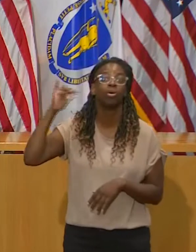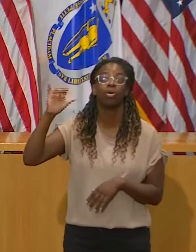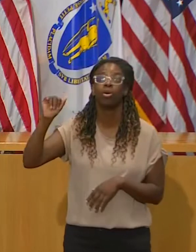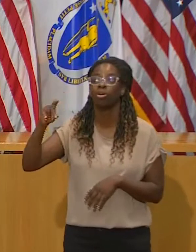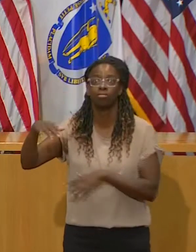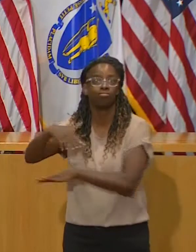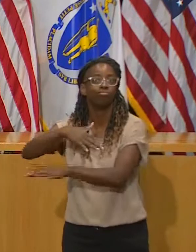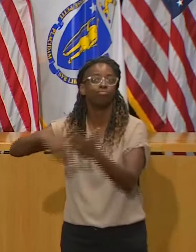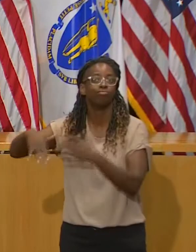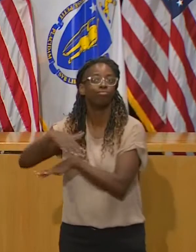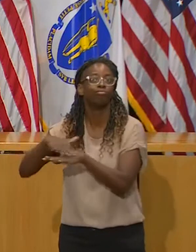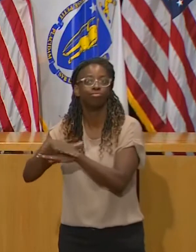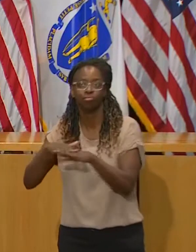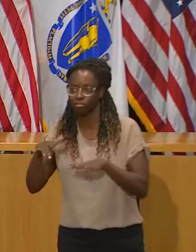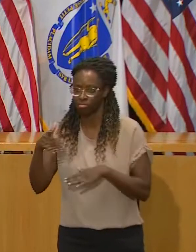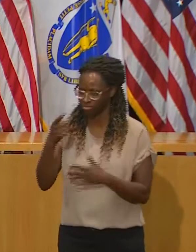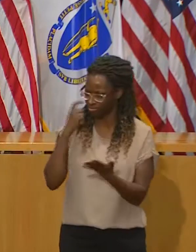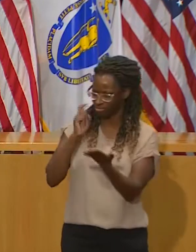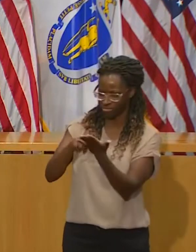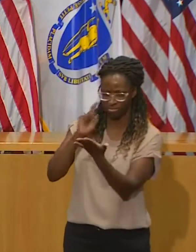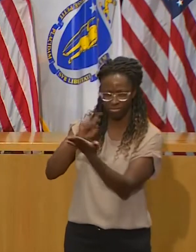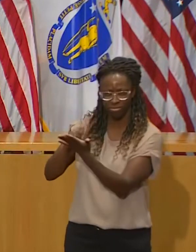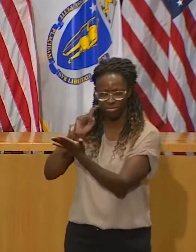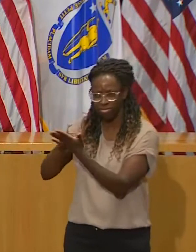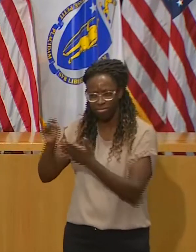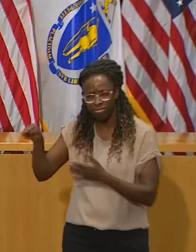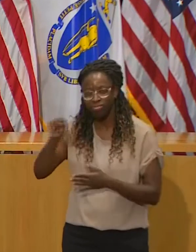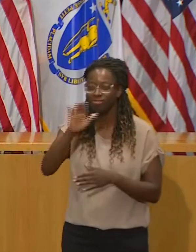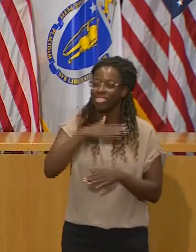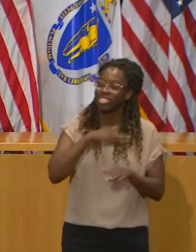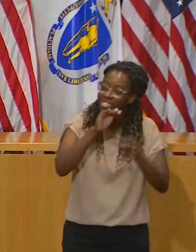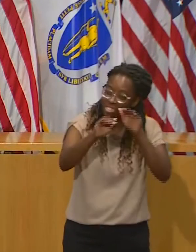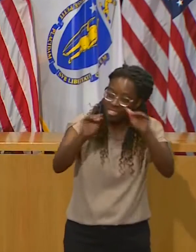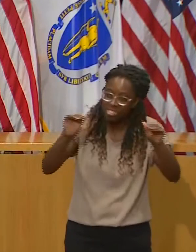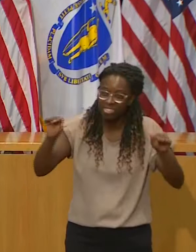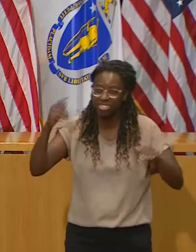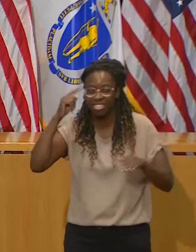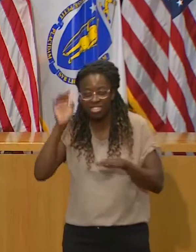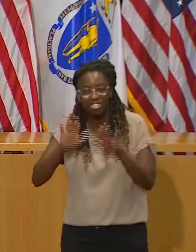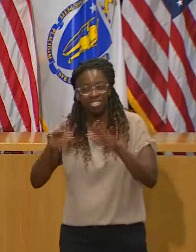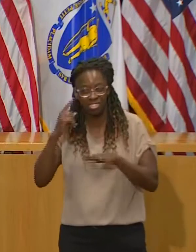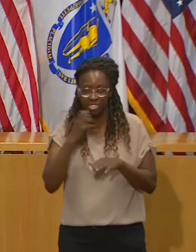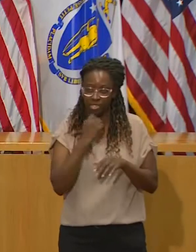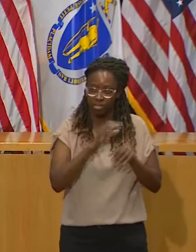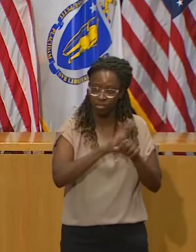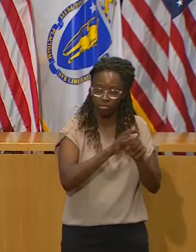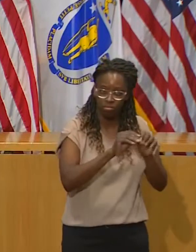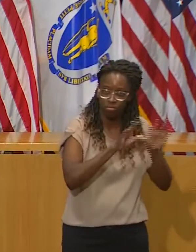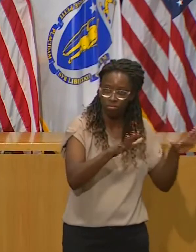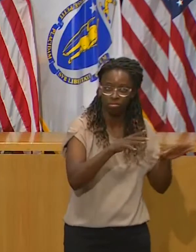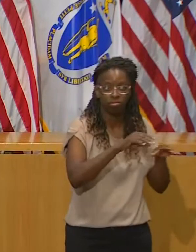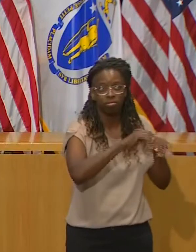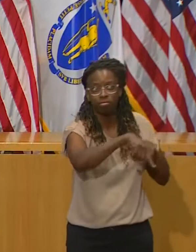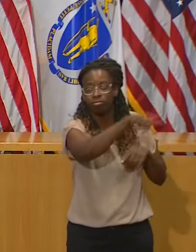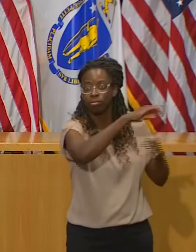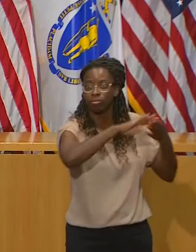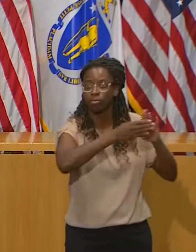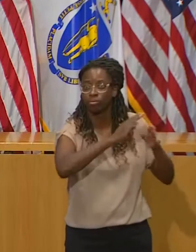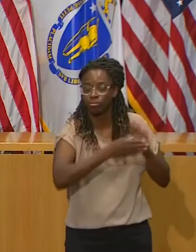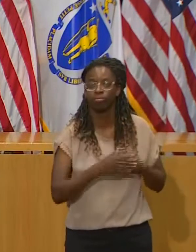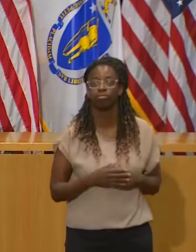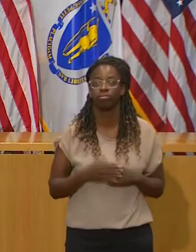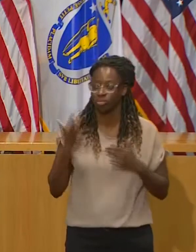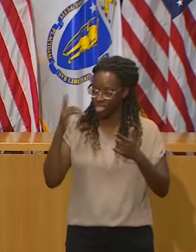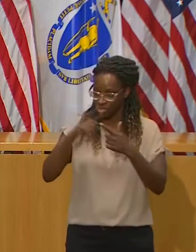remember the COVID has and will be with us until there's a vaccine or new treatments. COVID